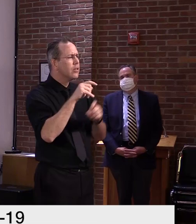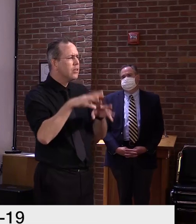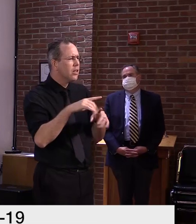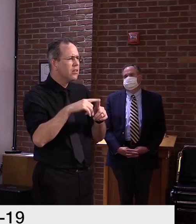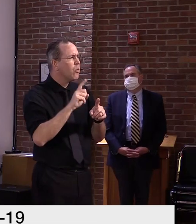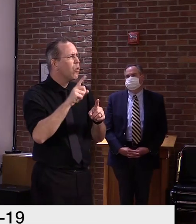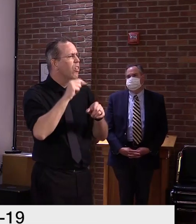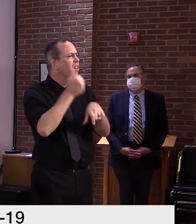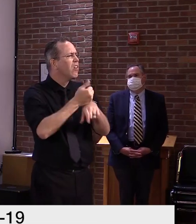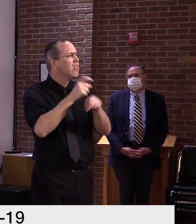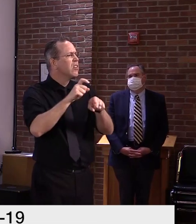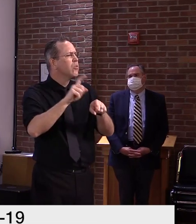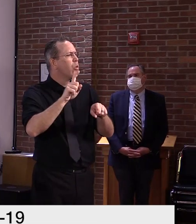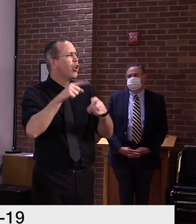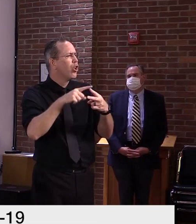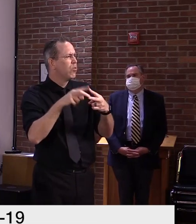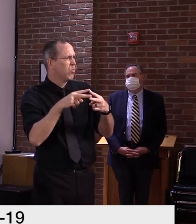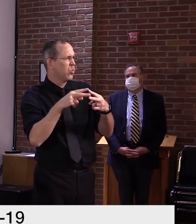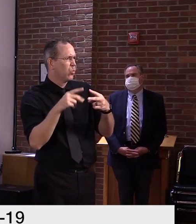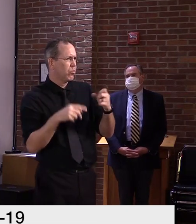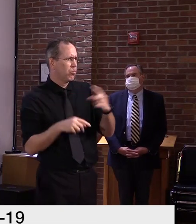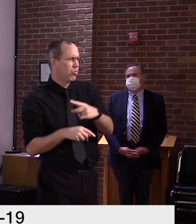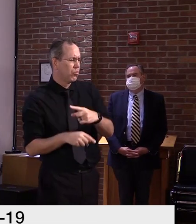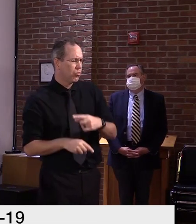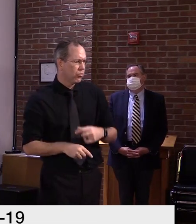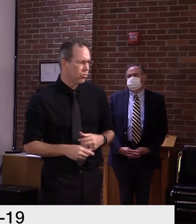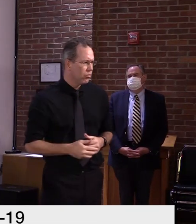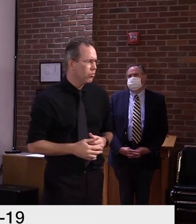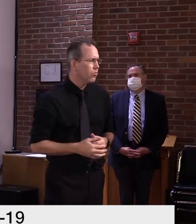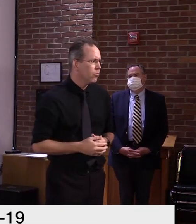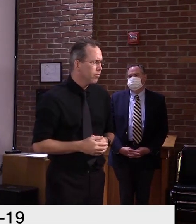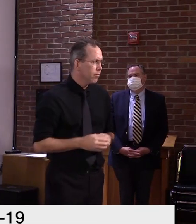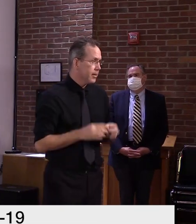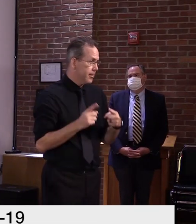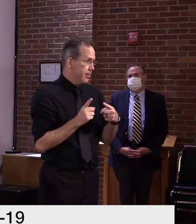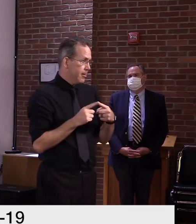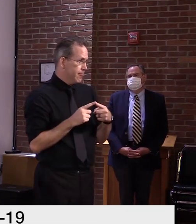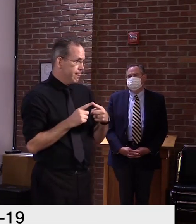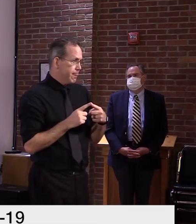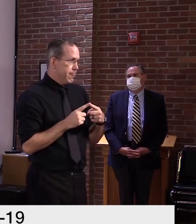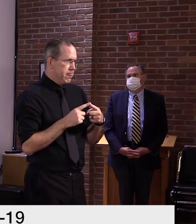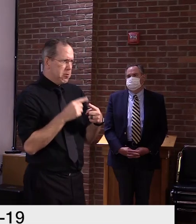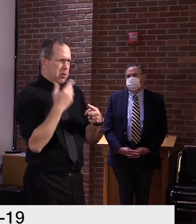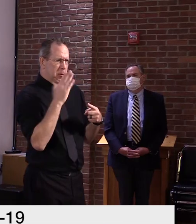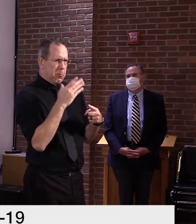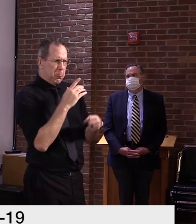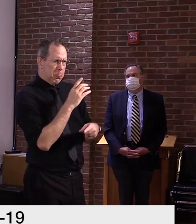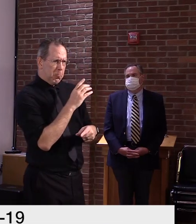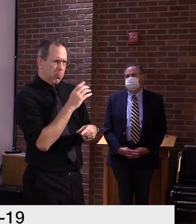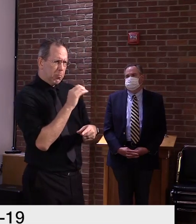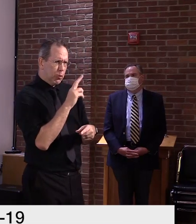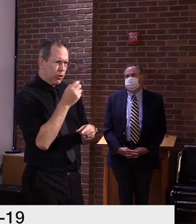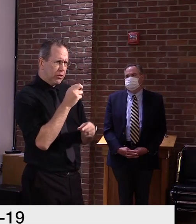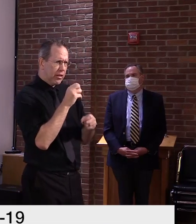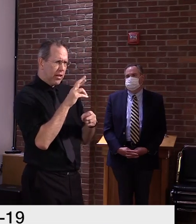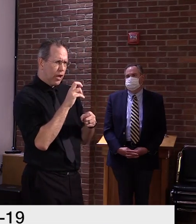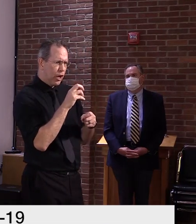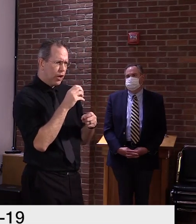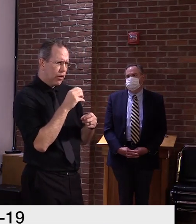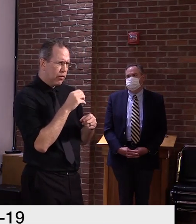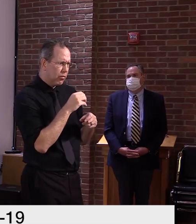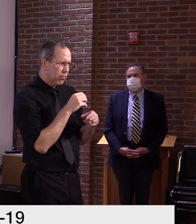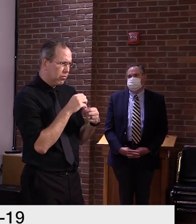The answer to the first question is I'll have to look into it. Um, I'm not aware that there was a problem in getting them supplies, but obviously